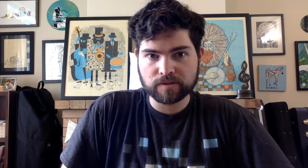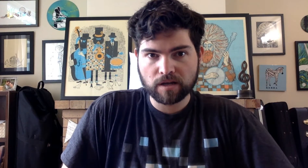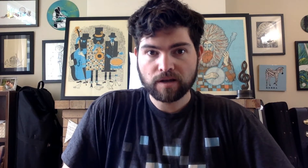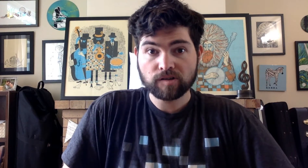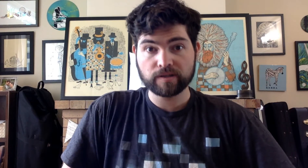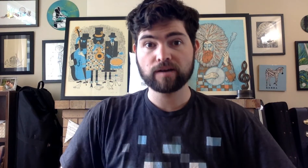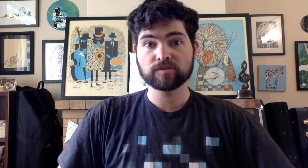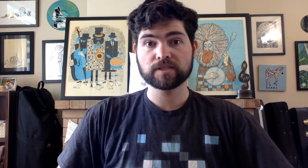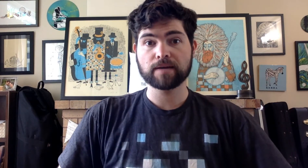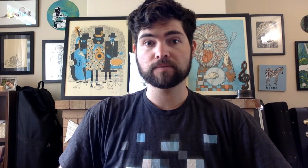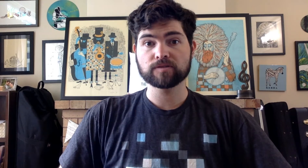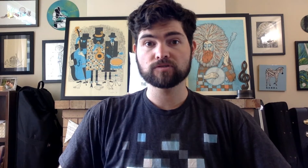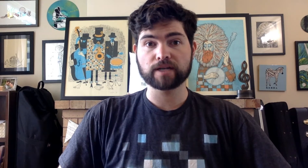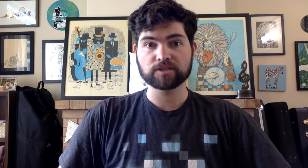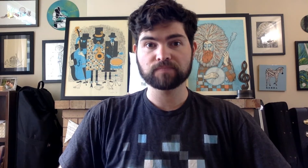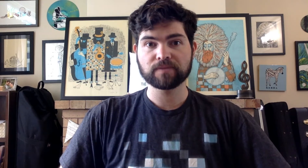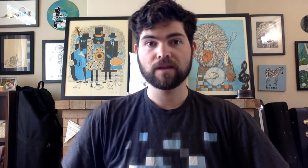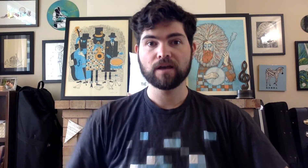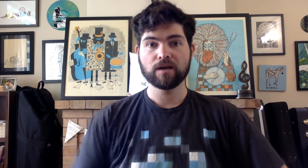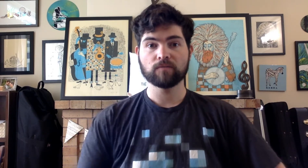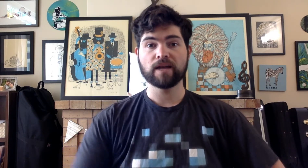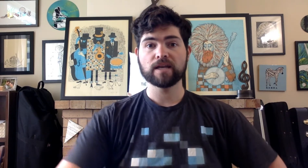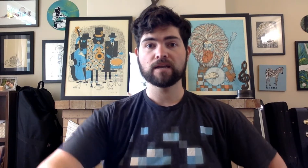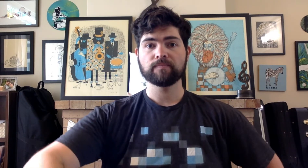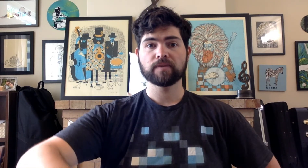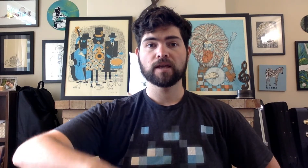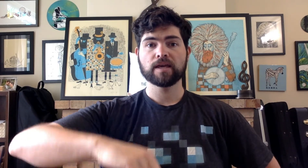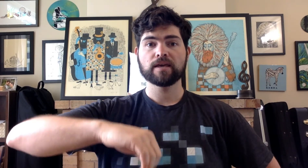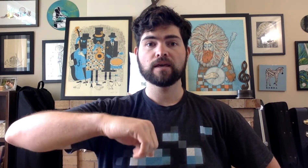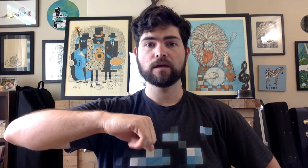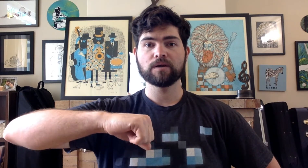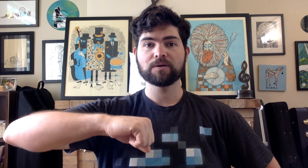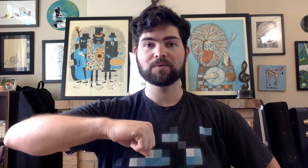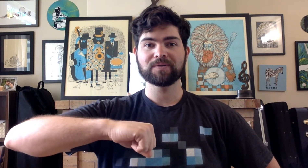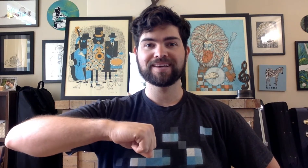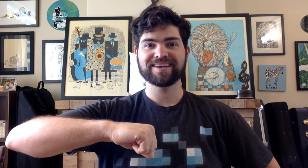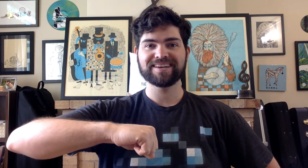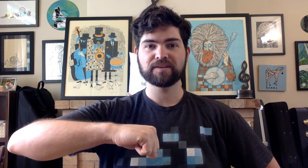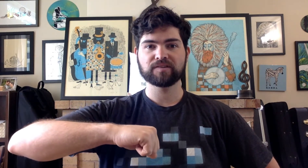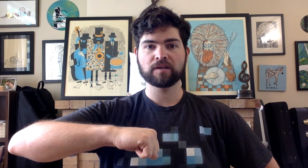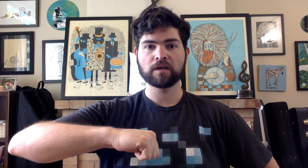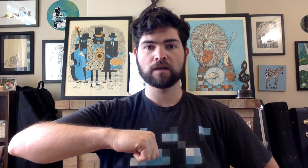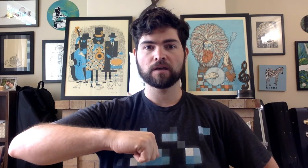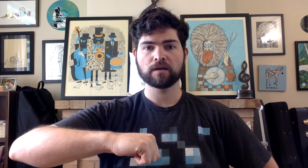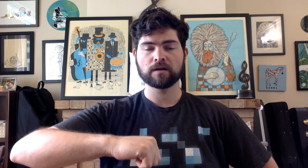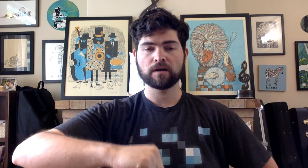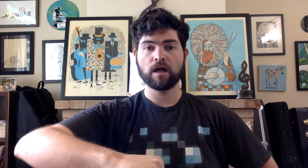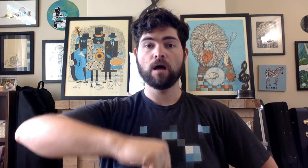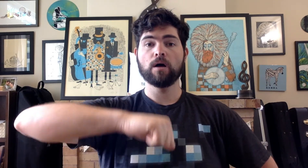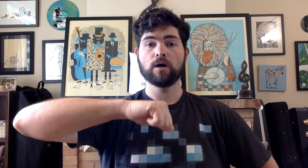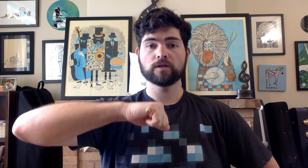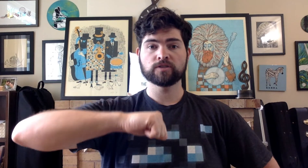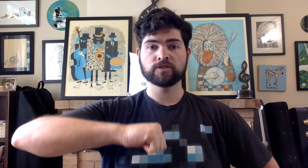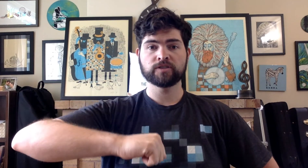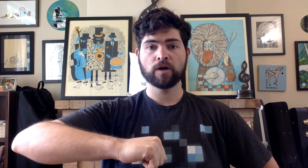so now is your time to stretch. Ready? Here we sing Do,